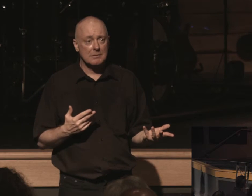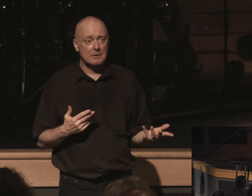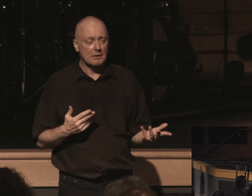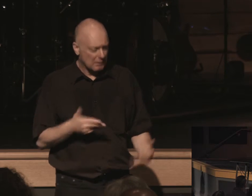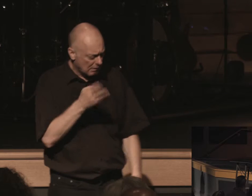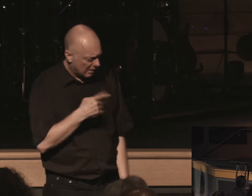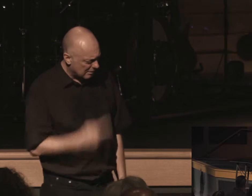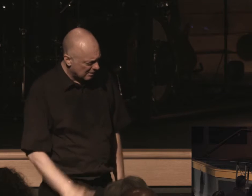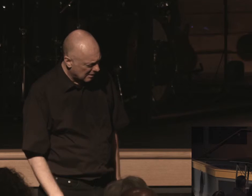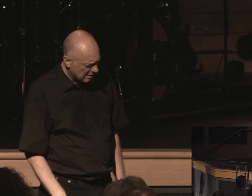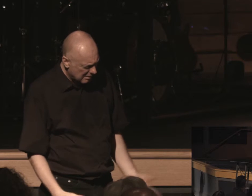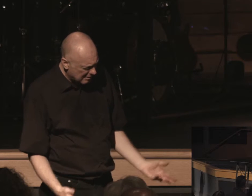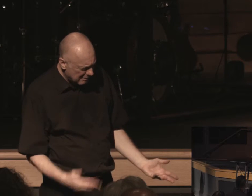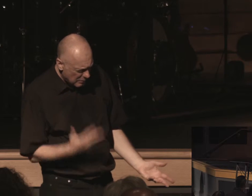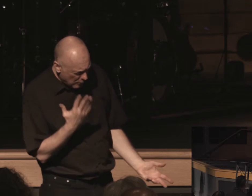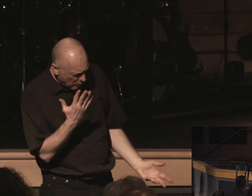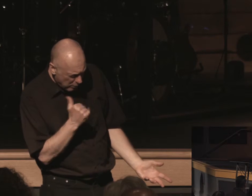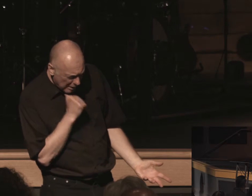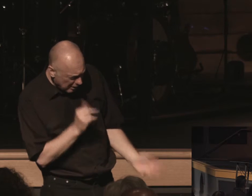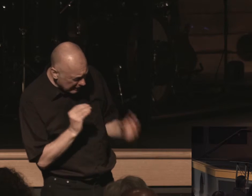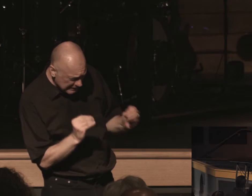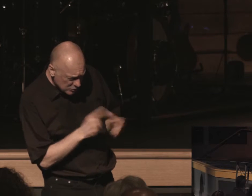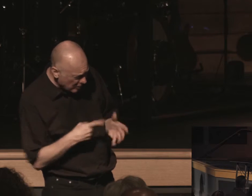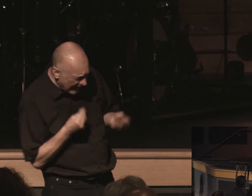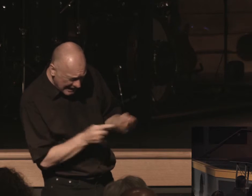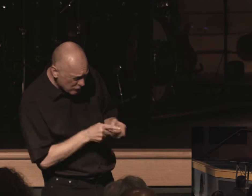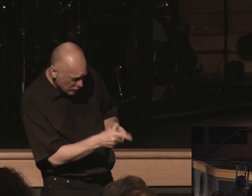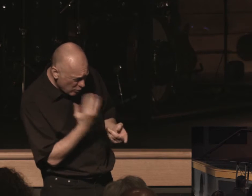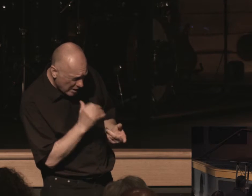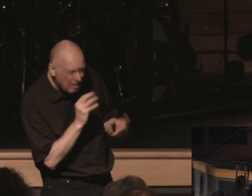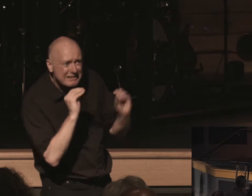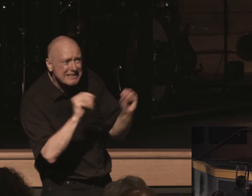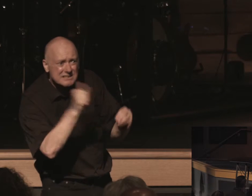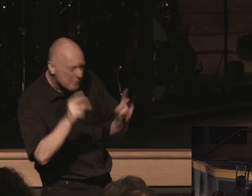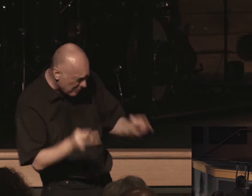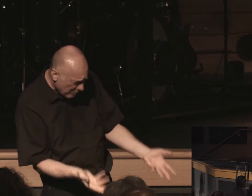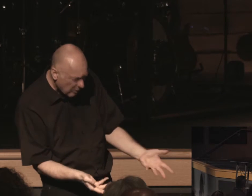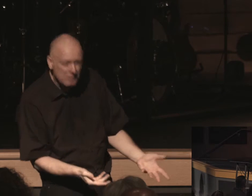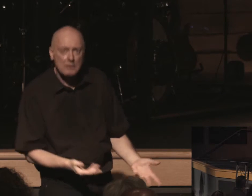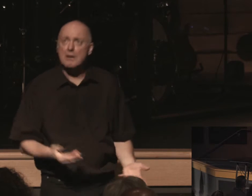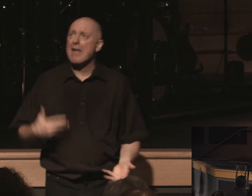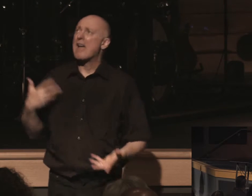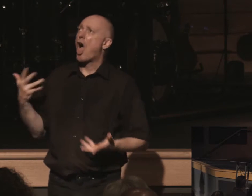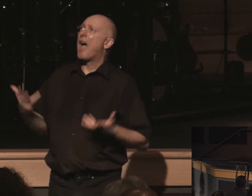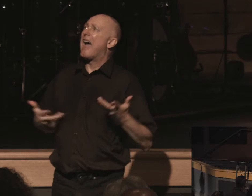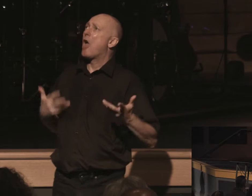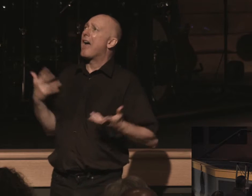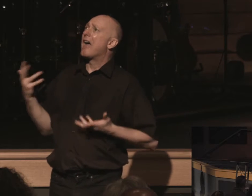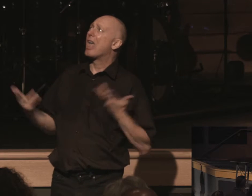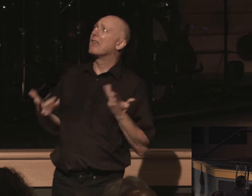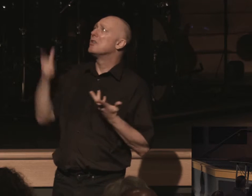like um how come you didn't teach what i gave you what are they going to say well i don't think you were clear enough god